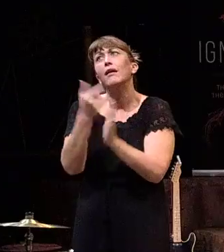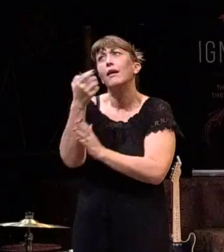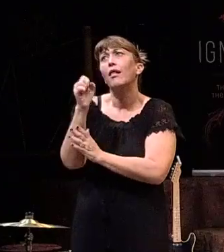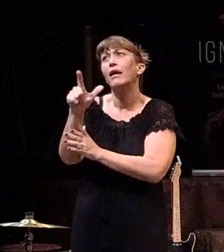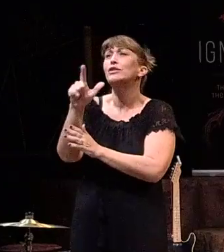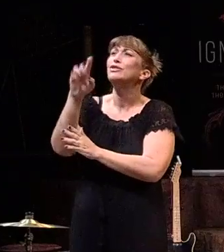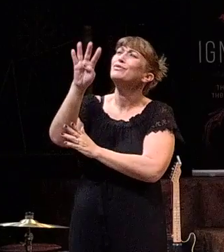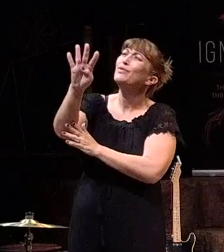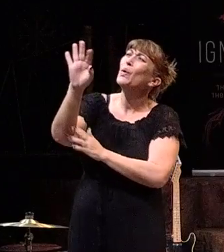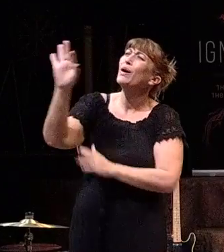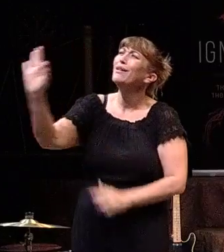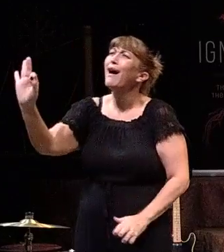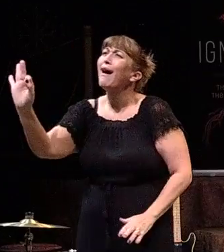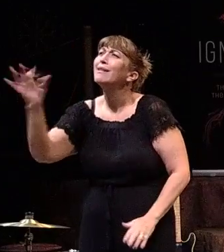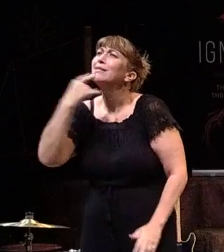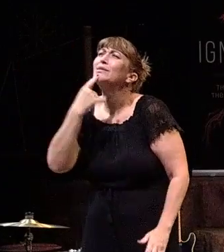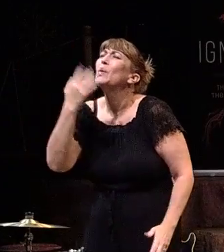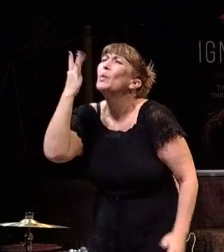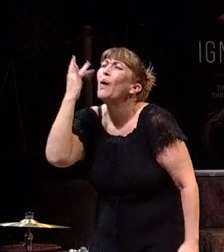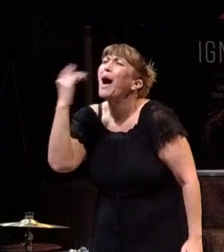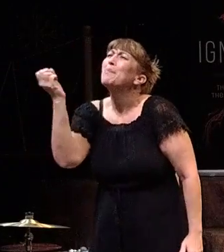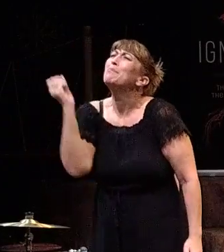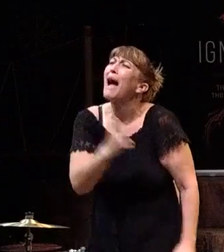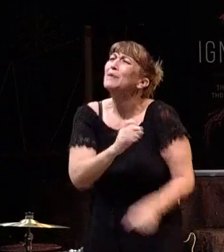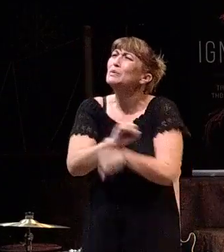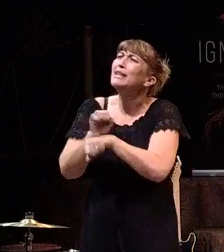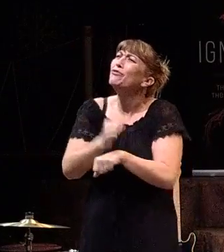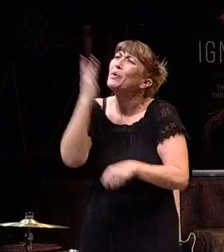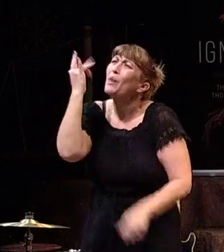he says, why would you go back and be enslaved? Why?